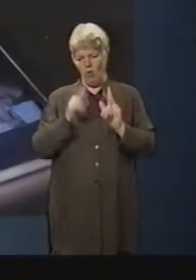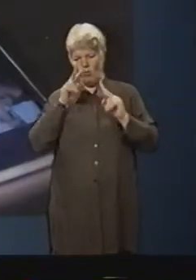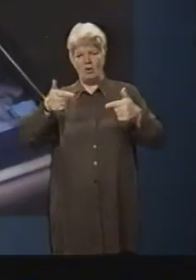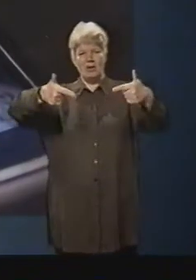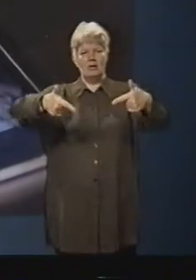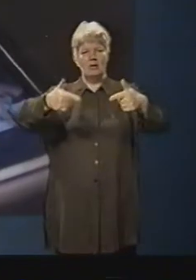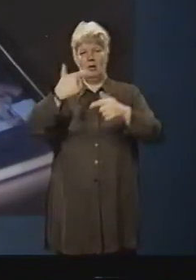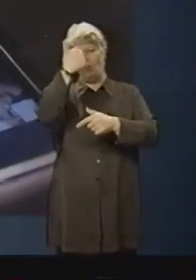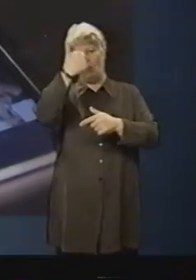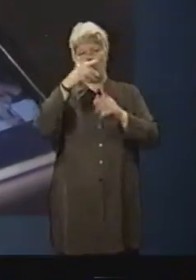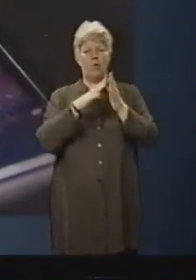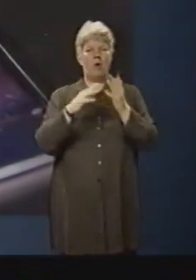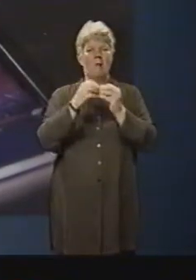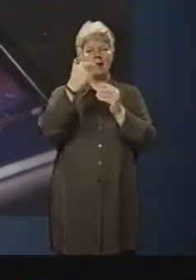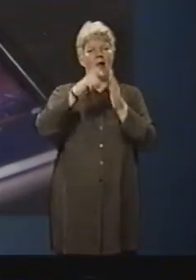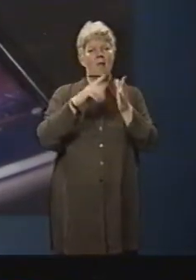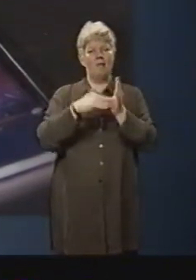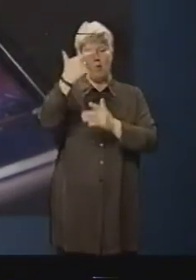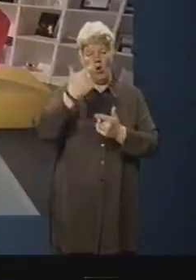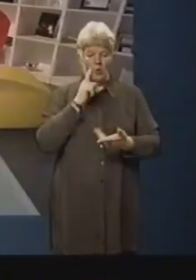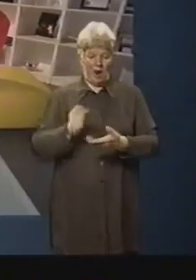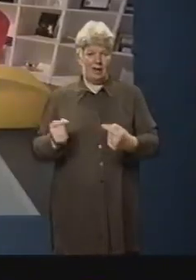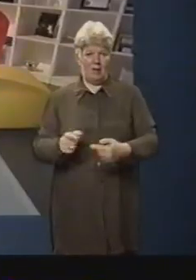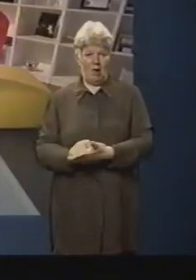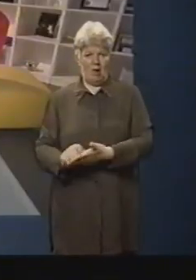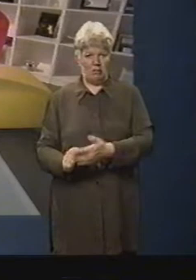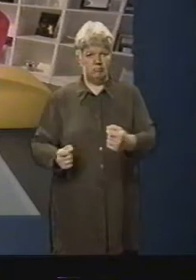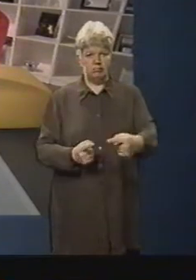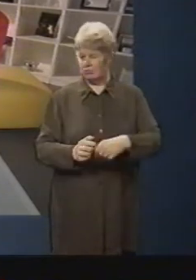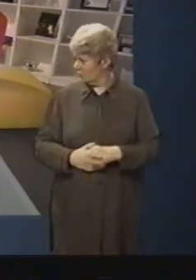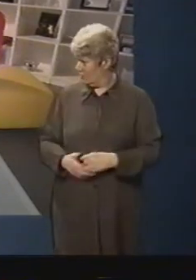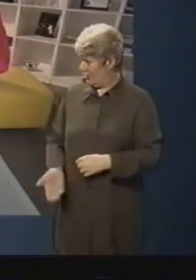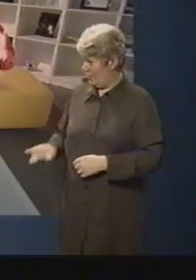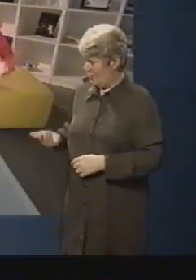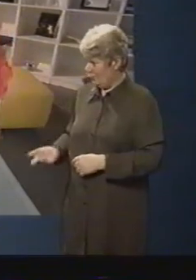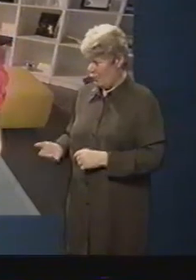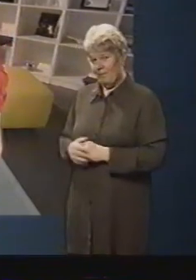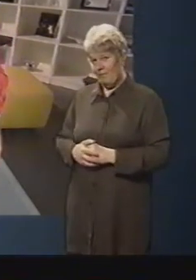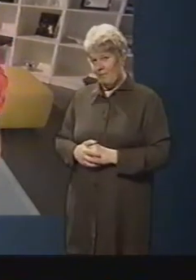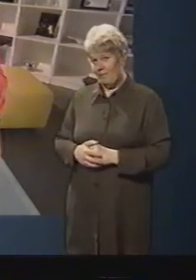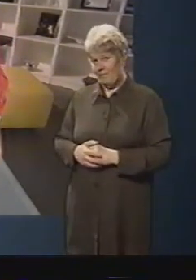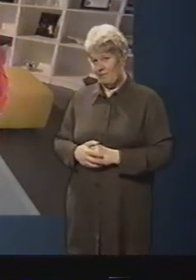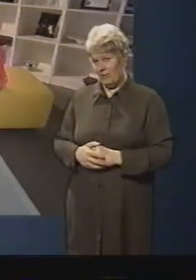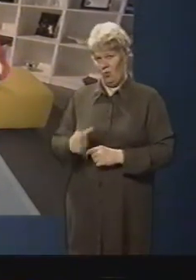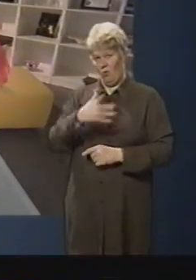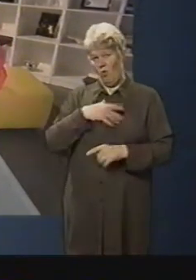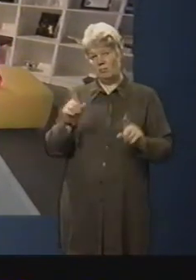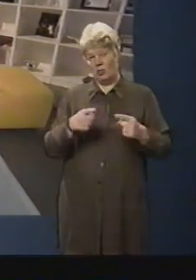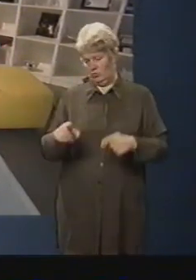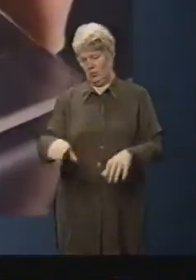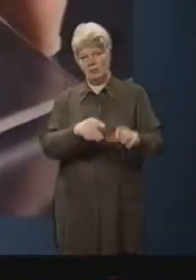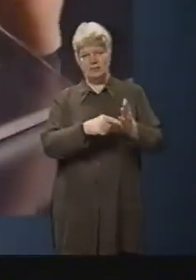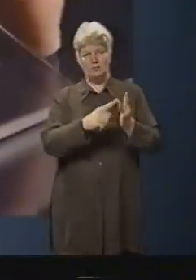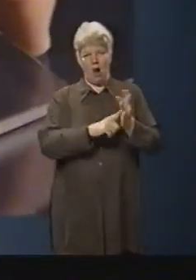You can even write messages and email them to your friends. Here we are, lounging around in sitting room, Ikuso. And if we want some music, just pick up a tile